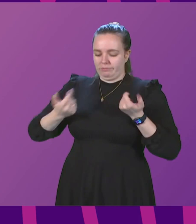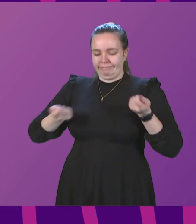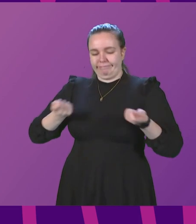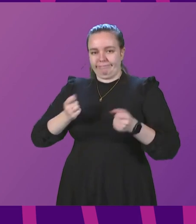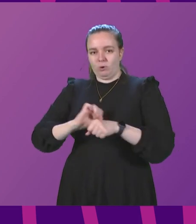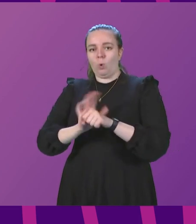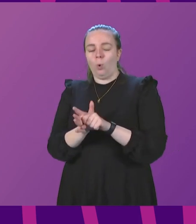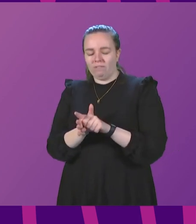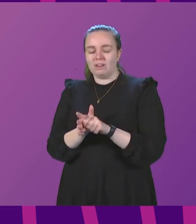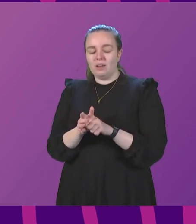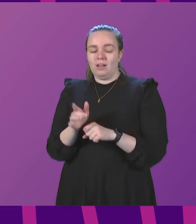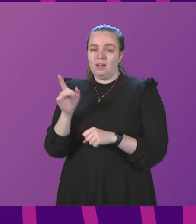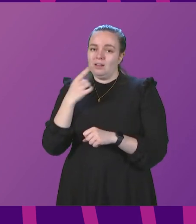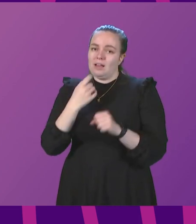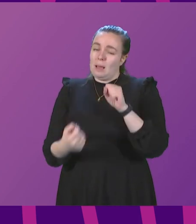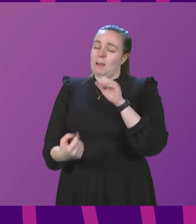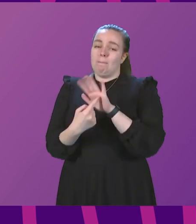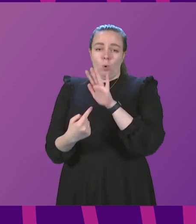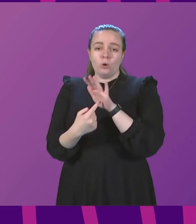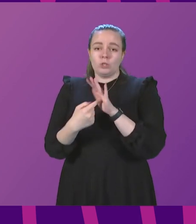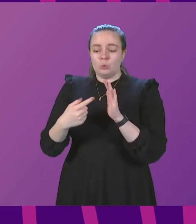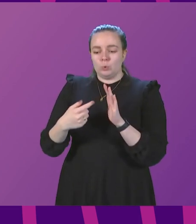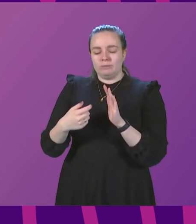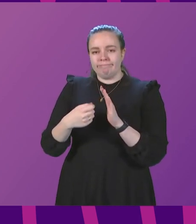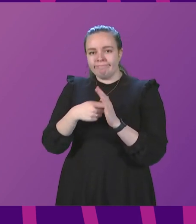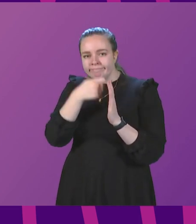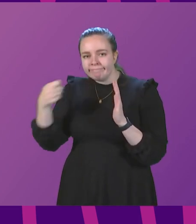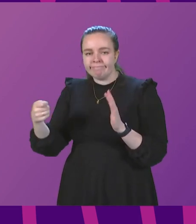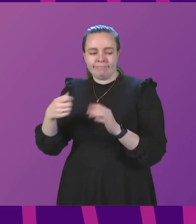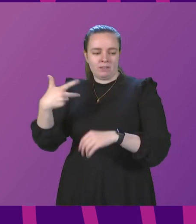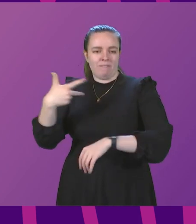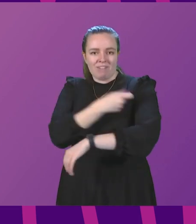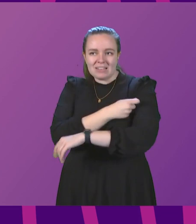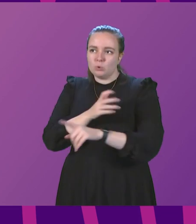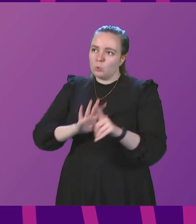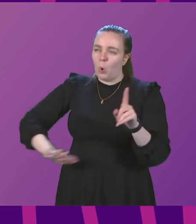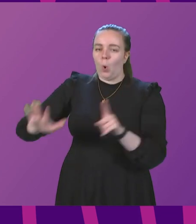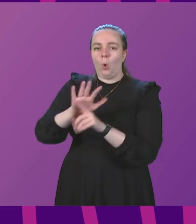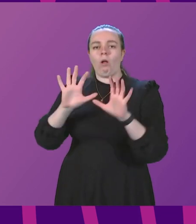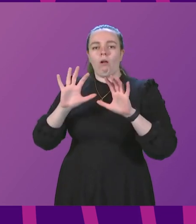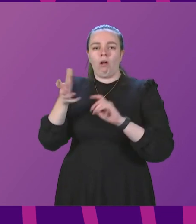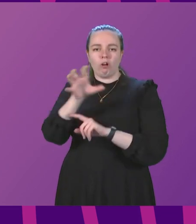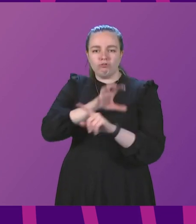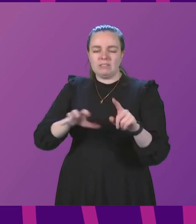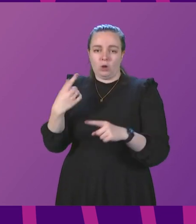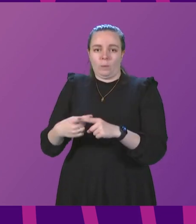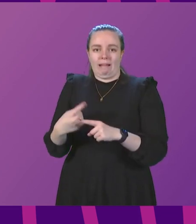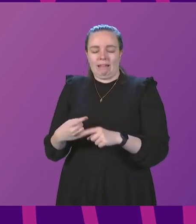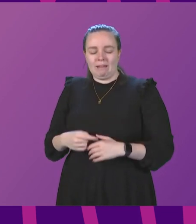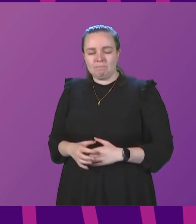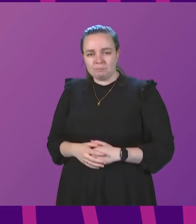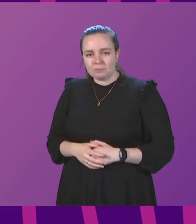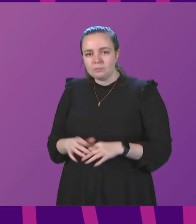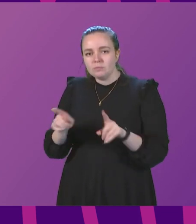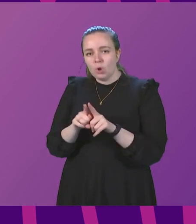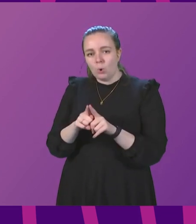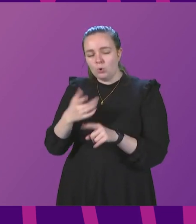underlines the vital importance of extending the protection of vaccines to all countries as quickly as possible. I also